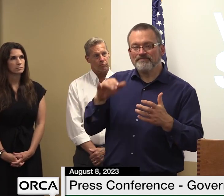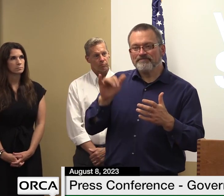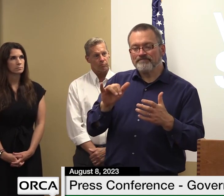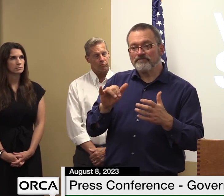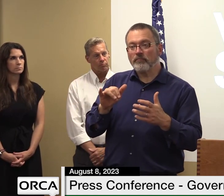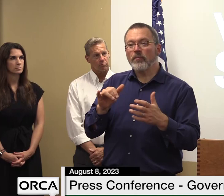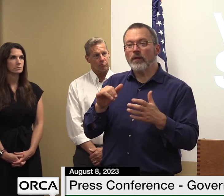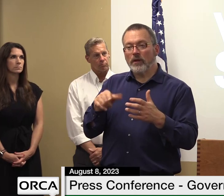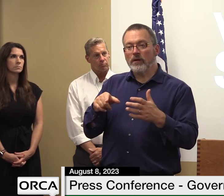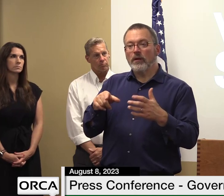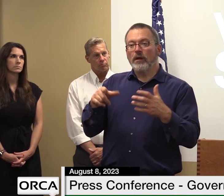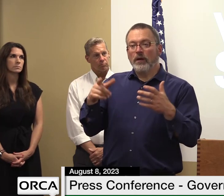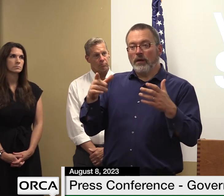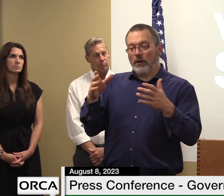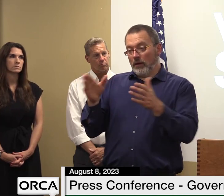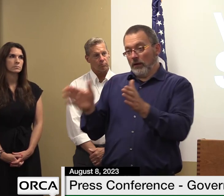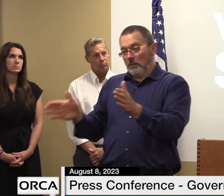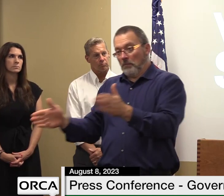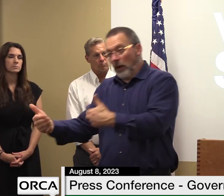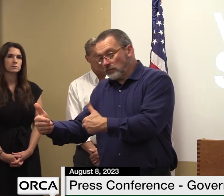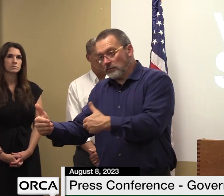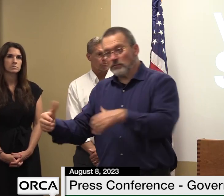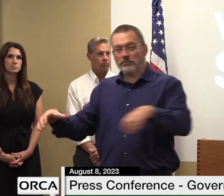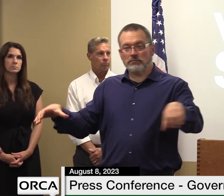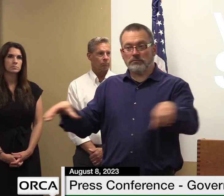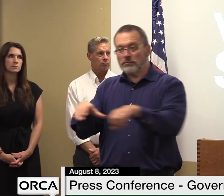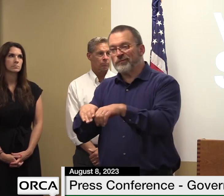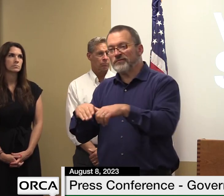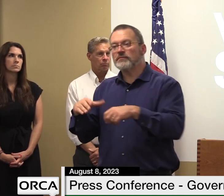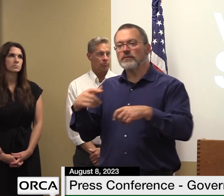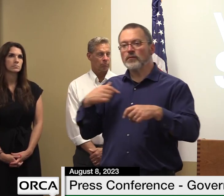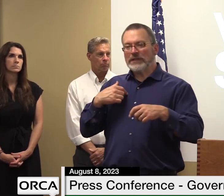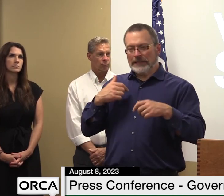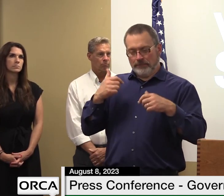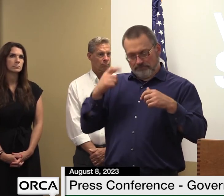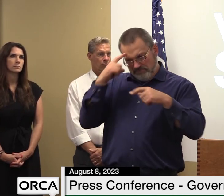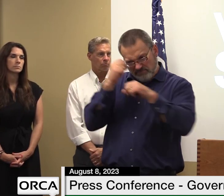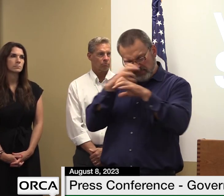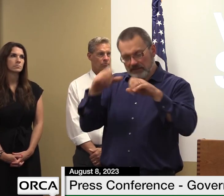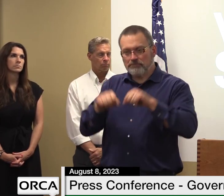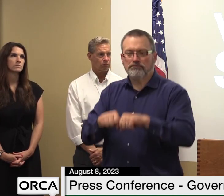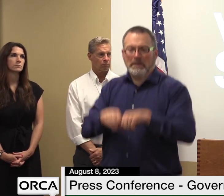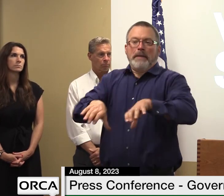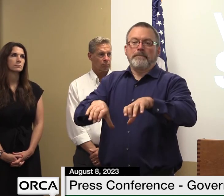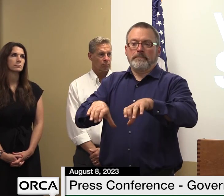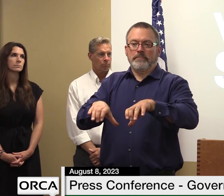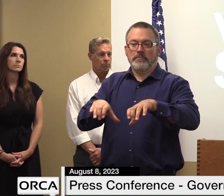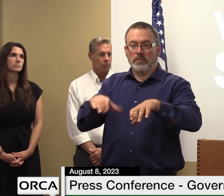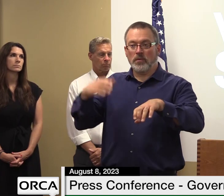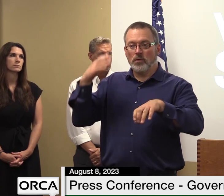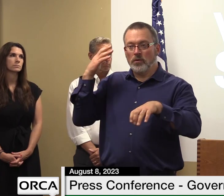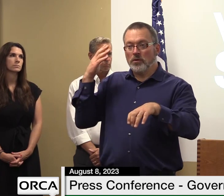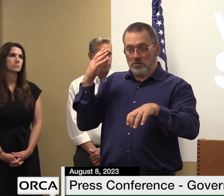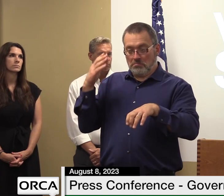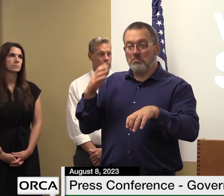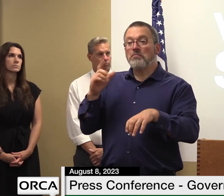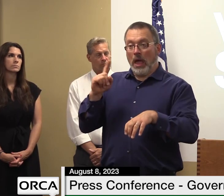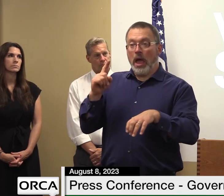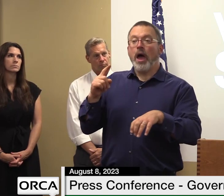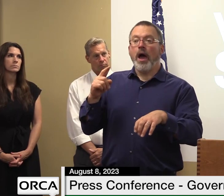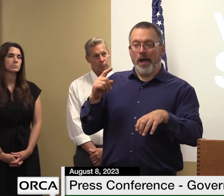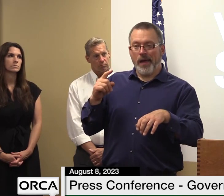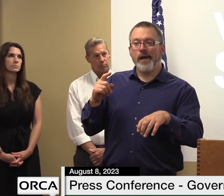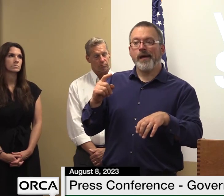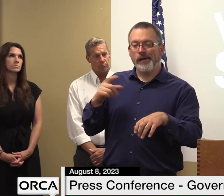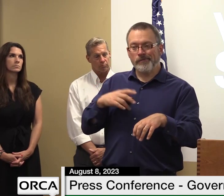replaced we've attempted to replace it bigger even during this emergency response that's not